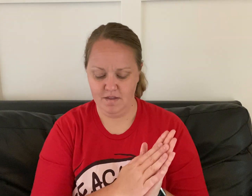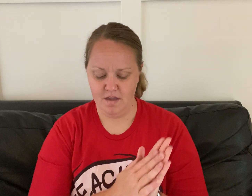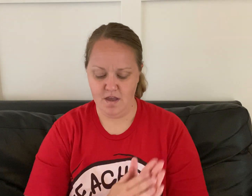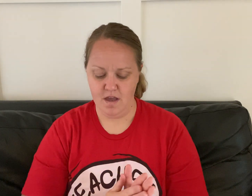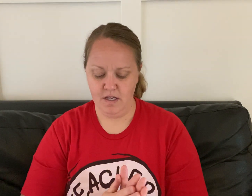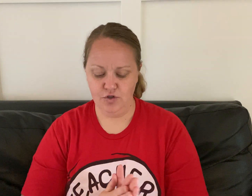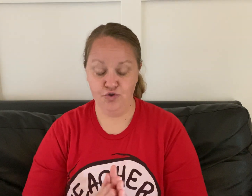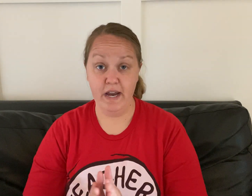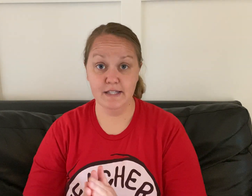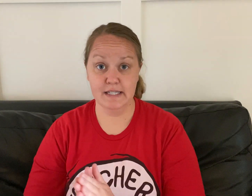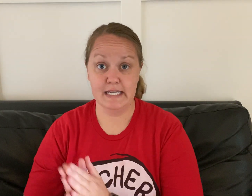translate